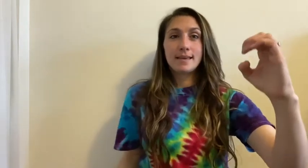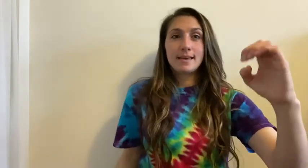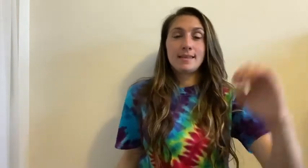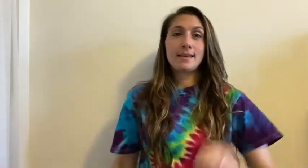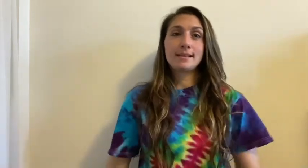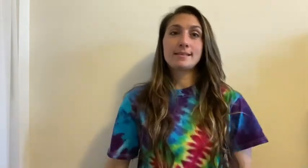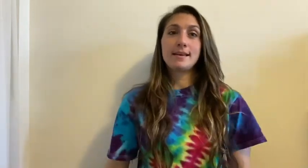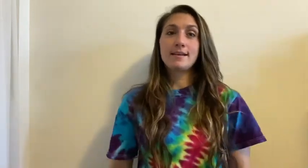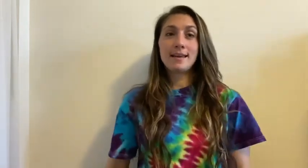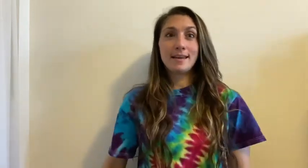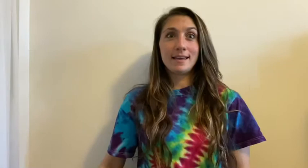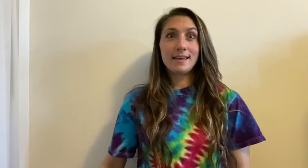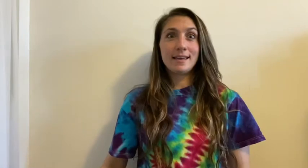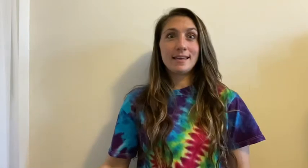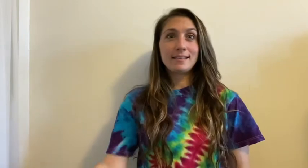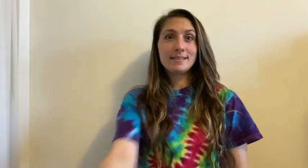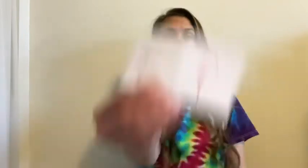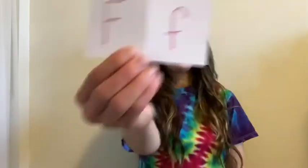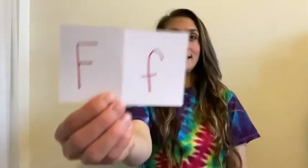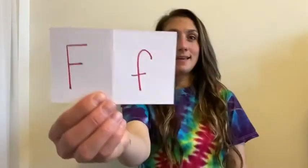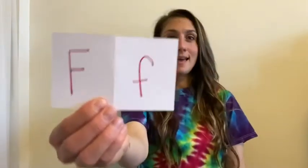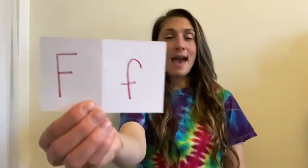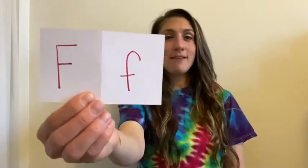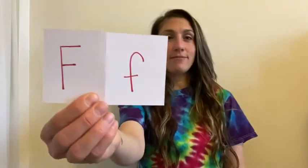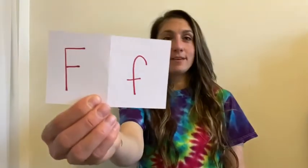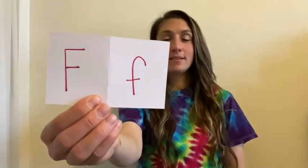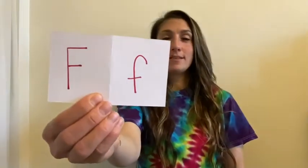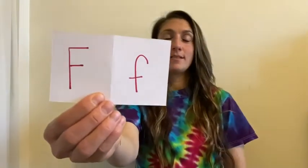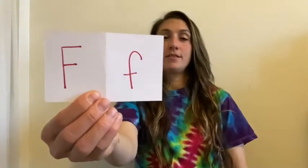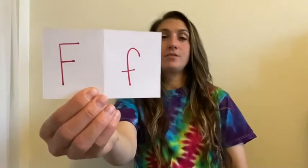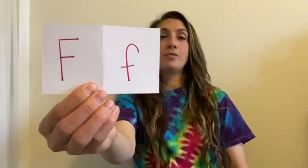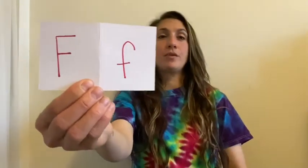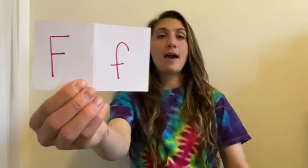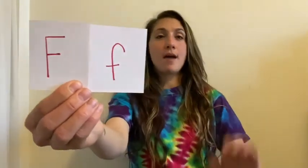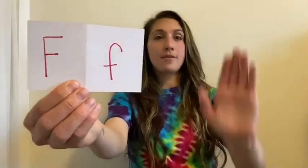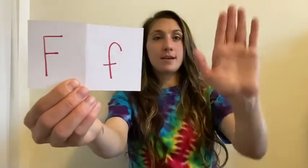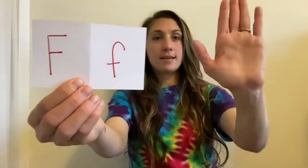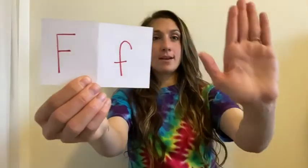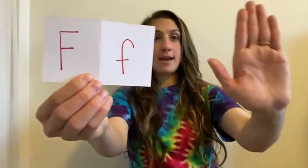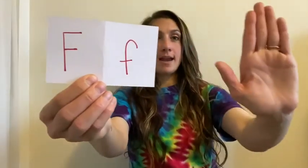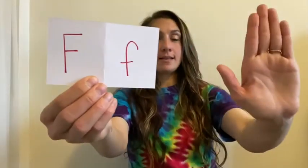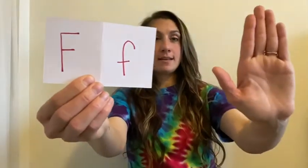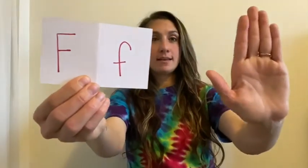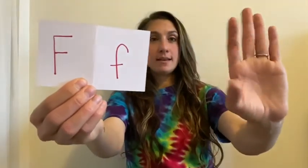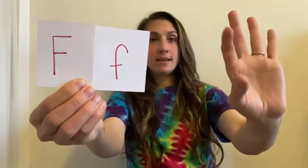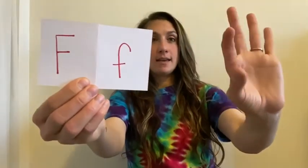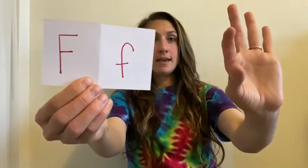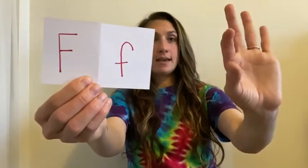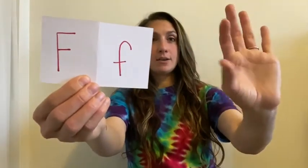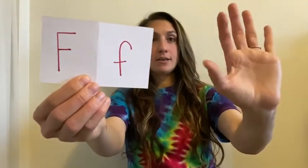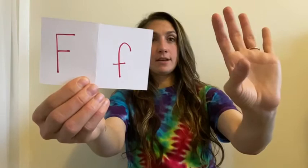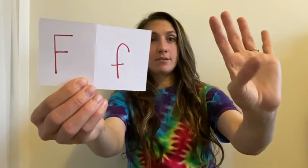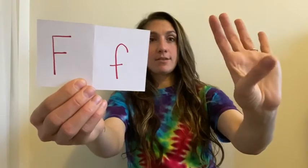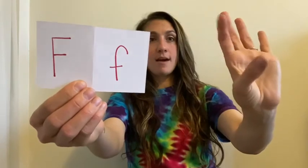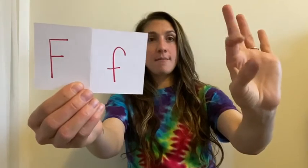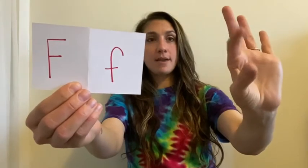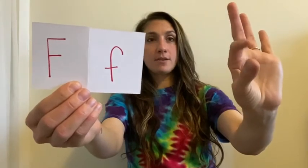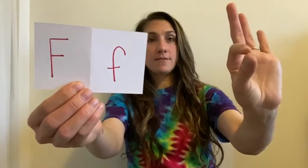The next letter is F. So for the F, you're gonna take your hand, and you're gonna take your thumb and your first